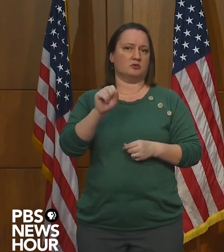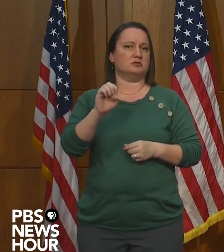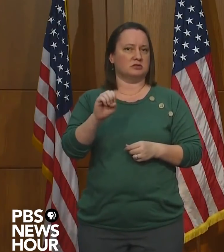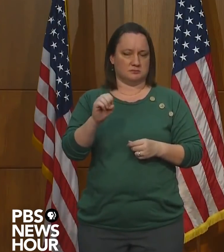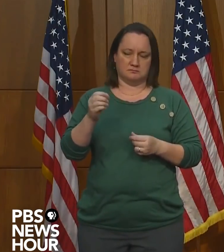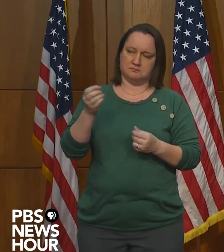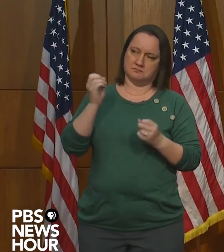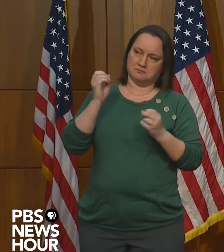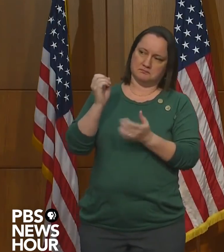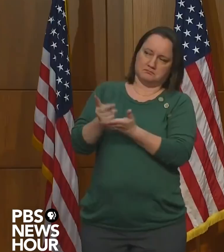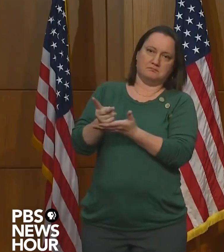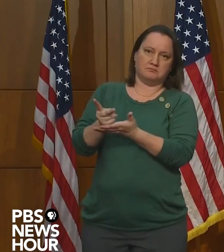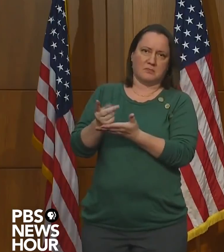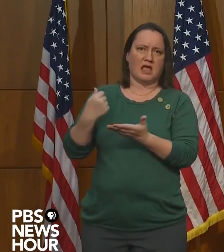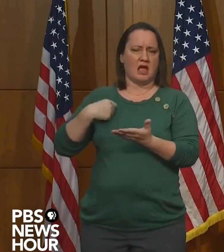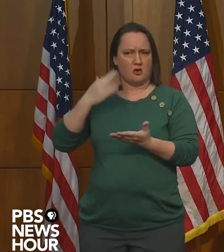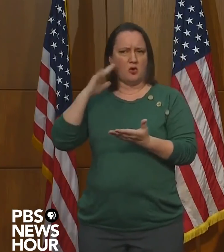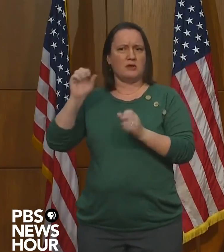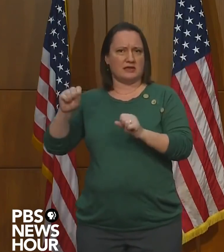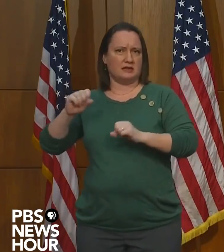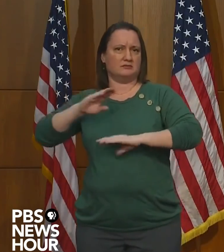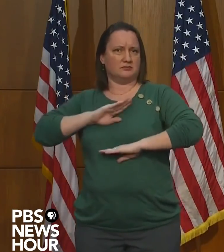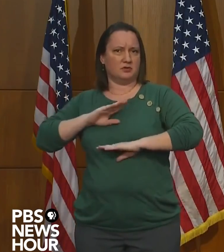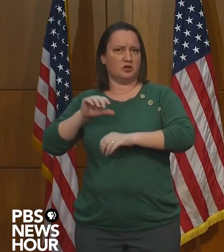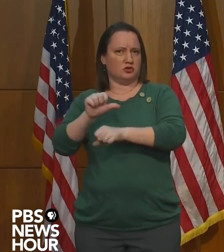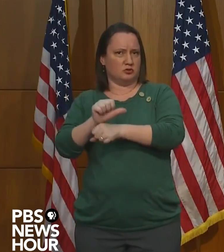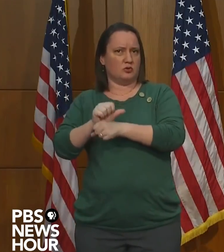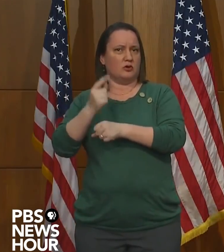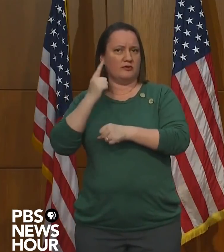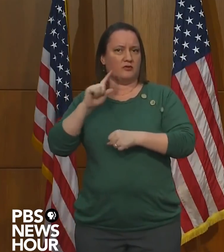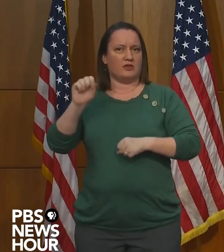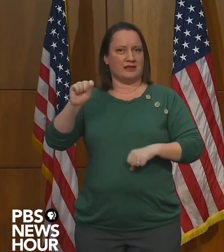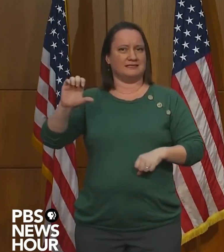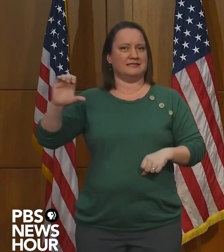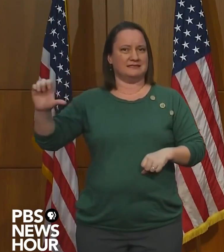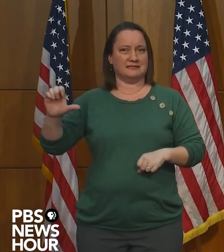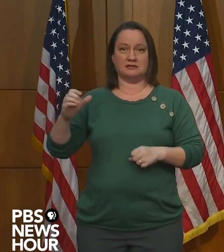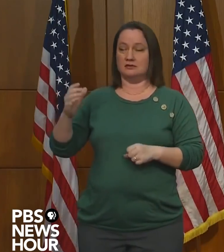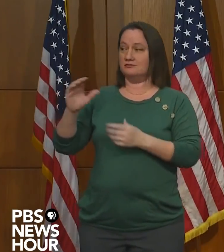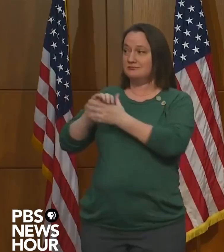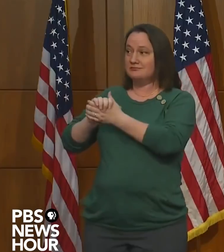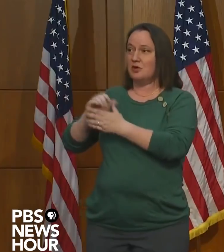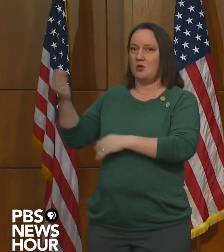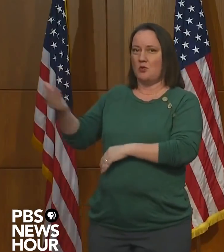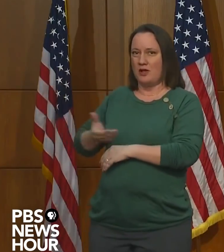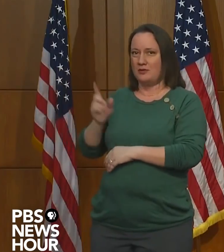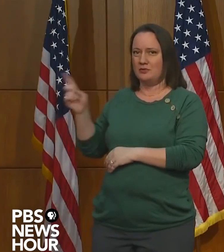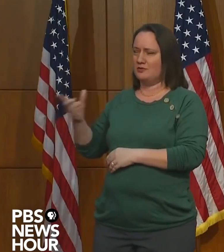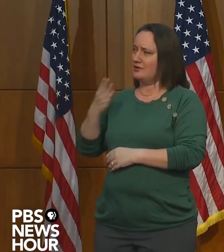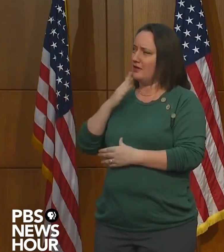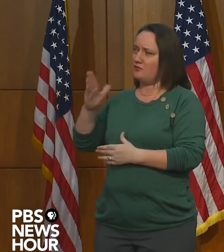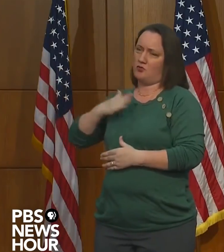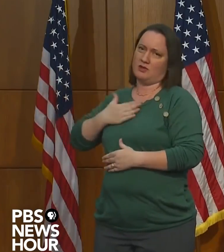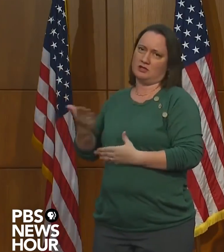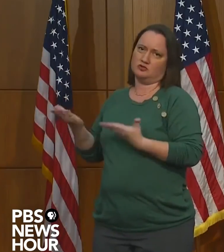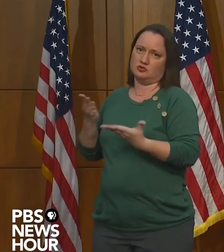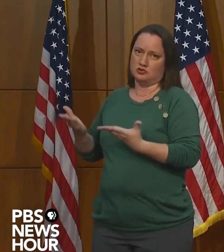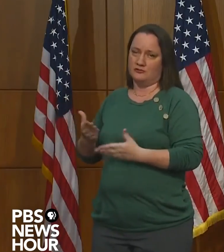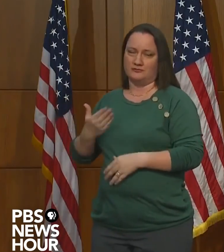SCC. So, Jamal, just congratulations, and we welcome you. Thank you so much for your willingness to serve.